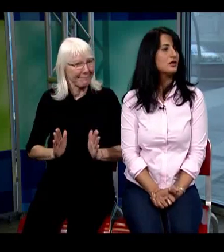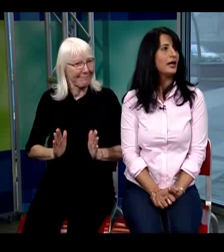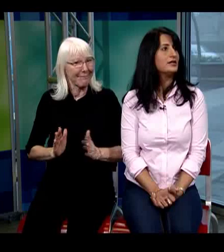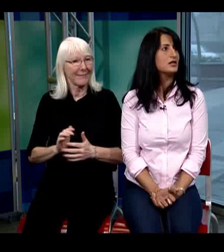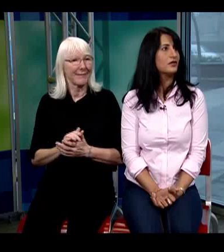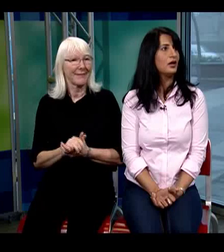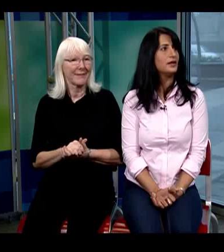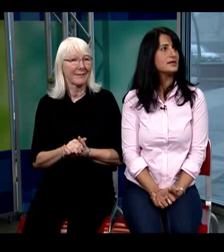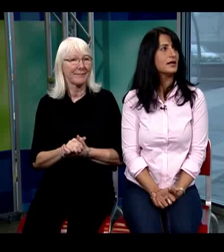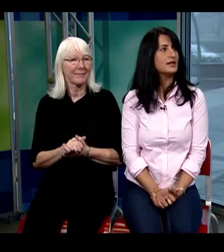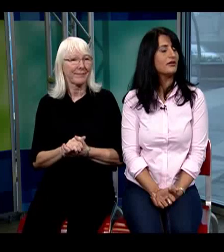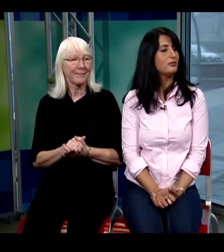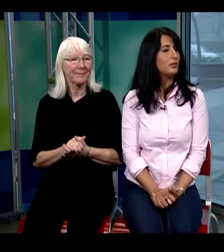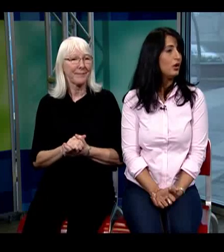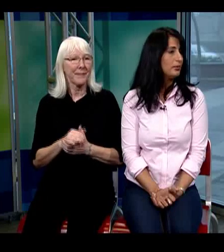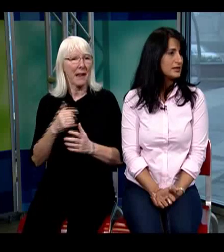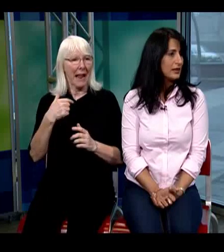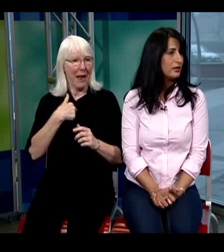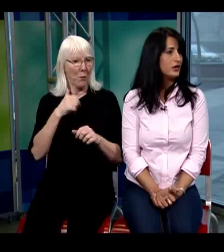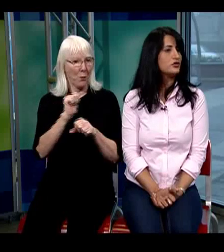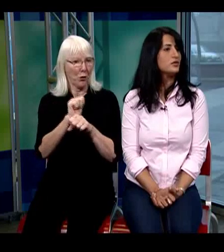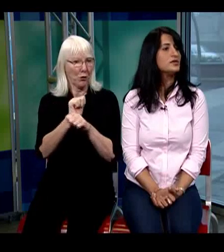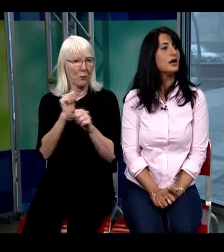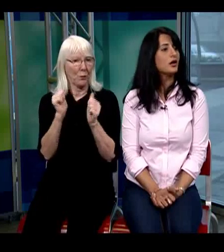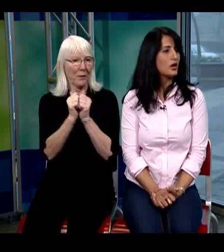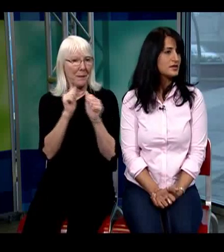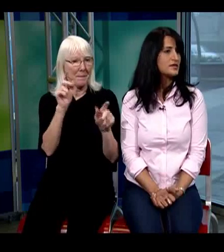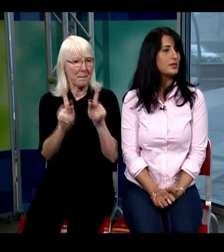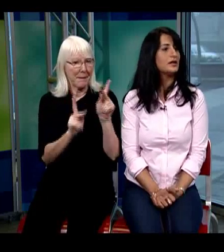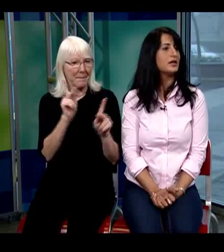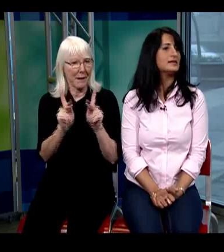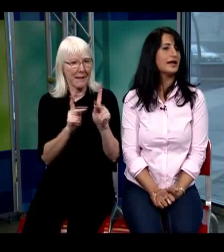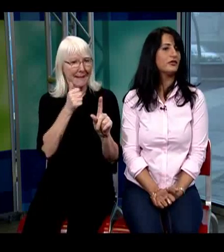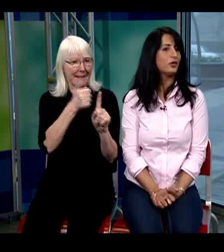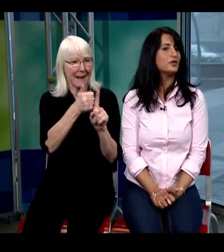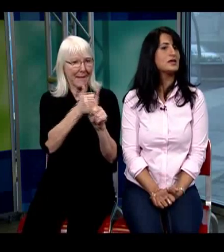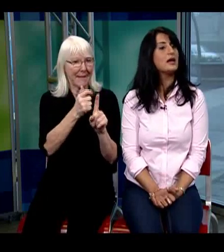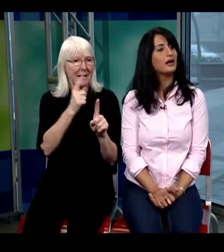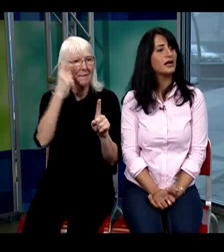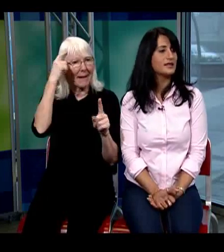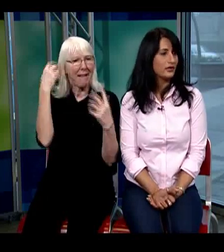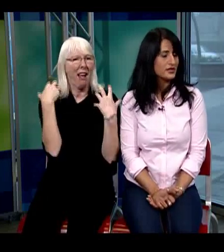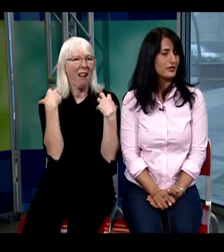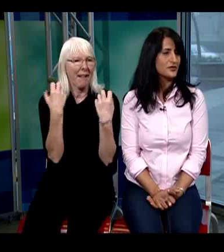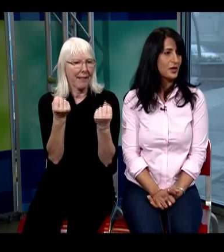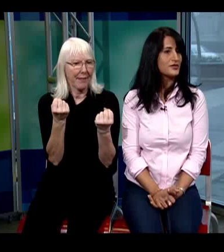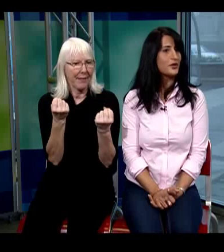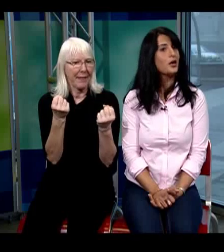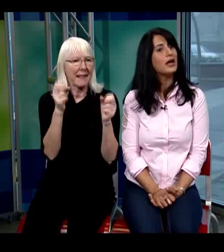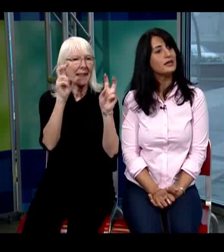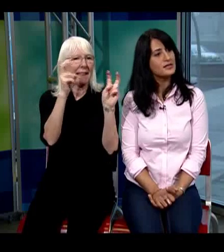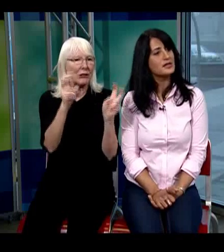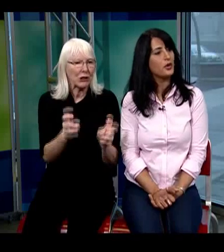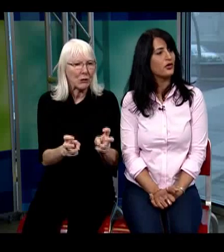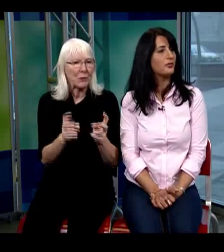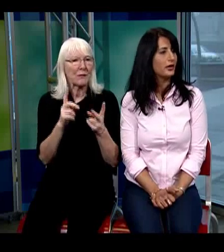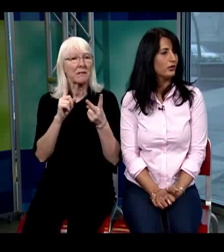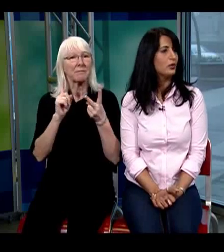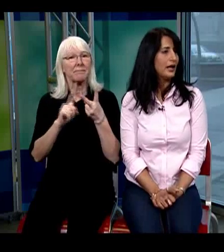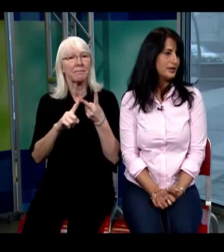I serve clients that have all mental health issues, cross disabilities and of course clients that are Deaf as well. So this is a part of my role and